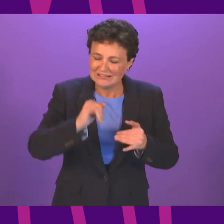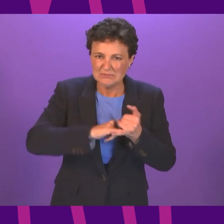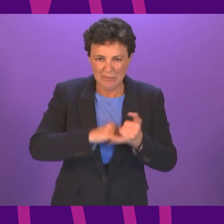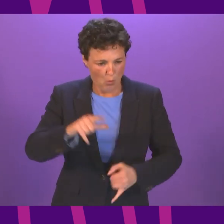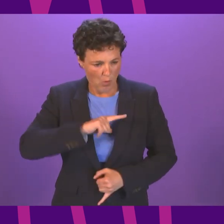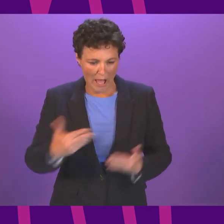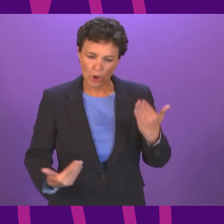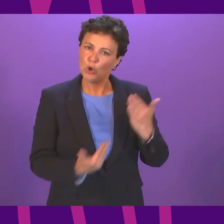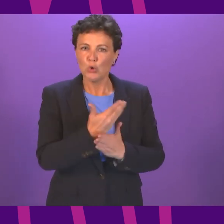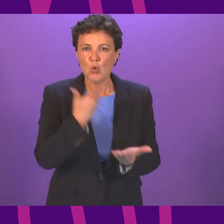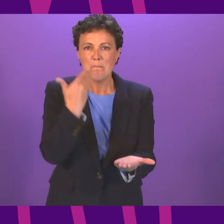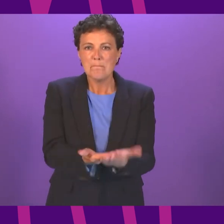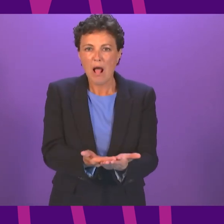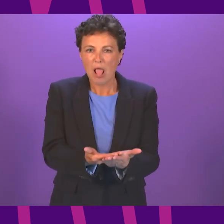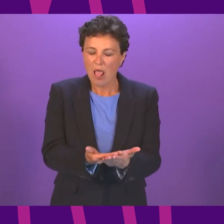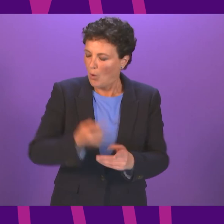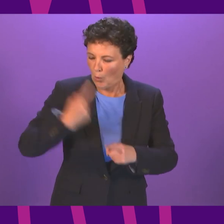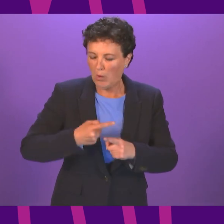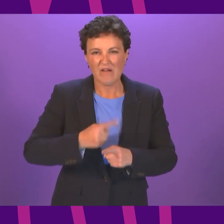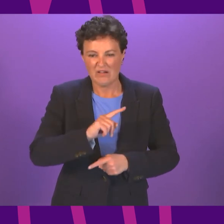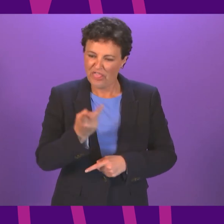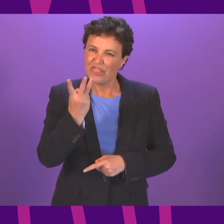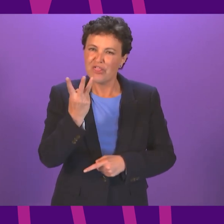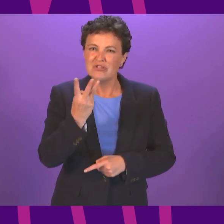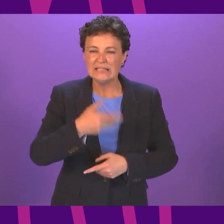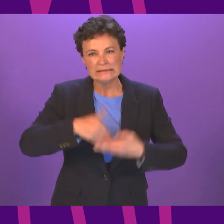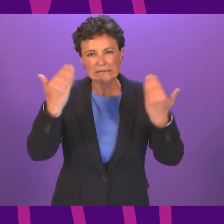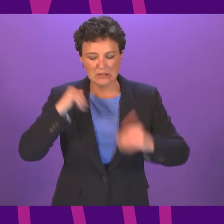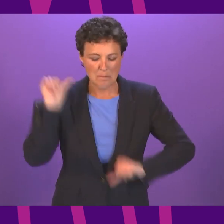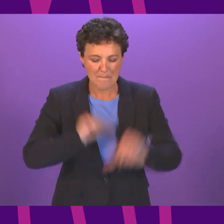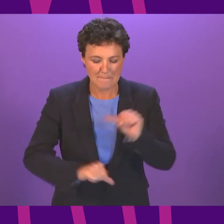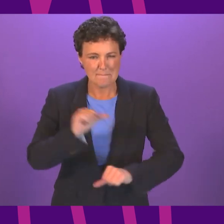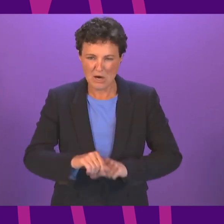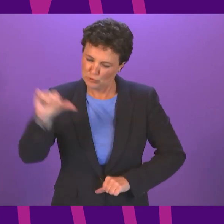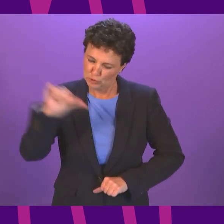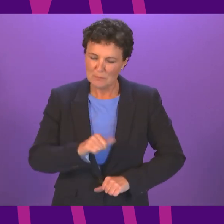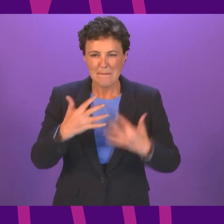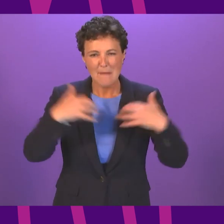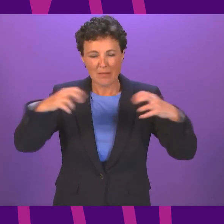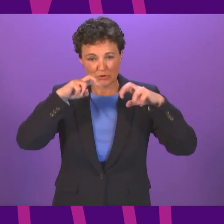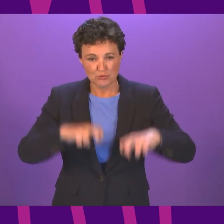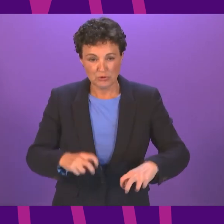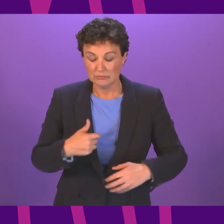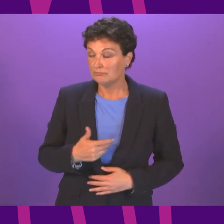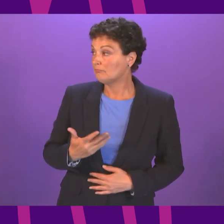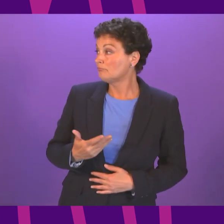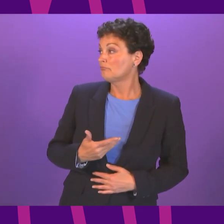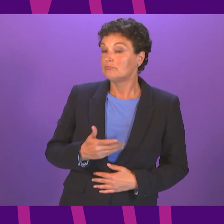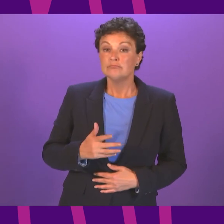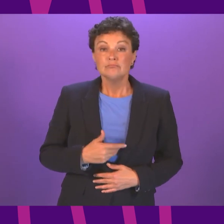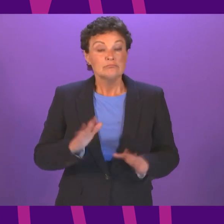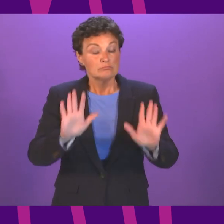days with no consultation and limited parliamentary scrutiny? First Minister. I wasn't in the Chamber, Presiding Officer,